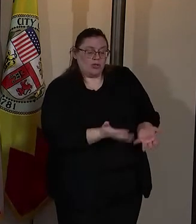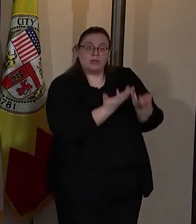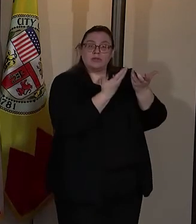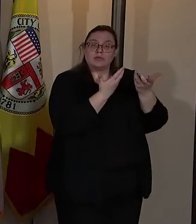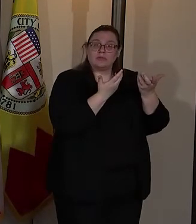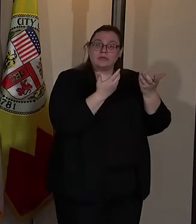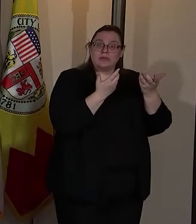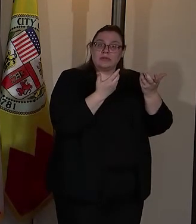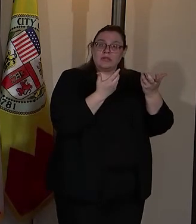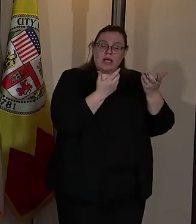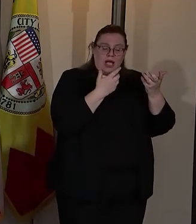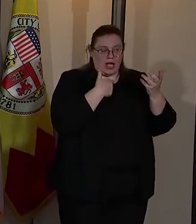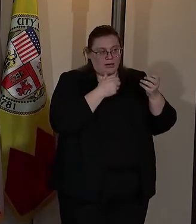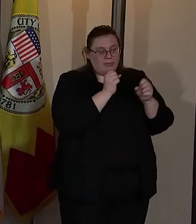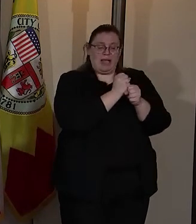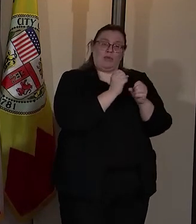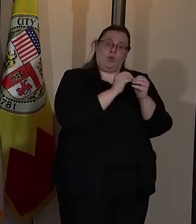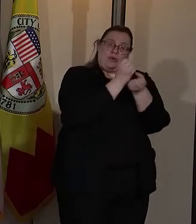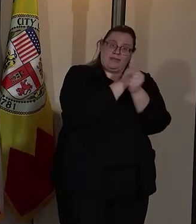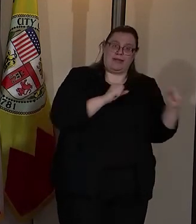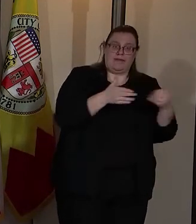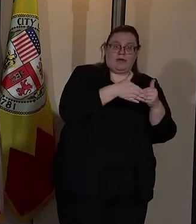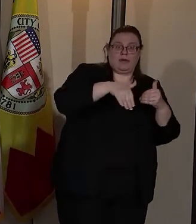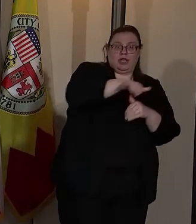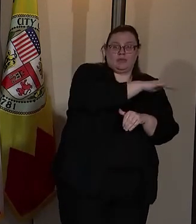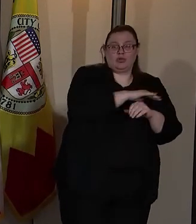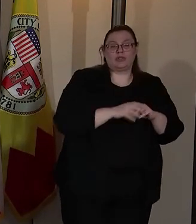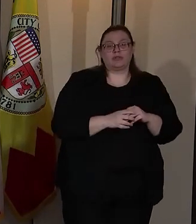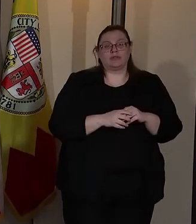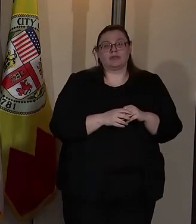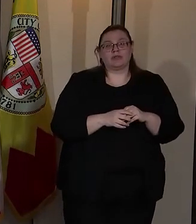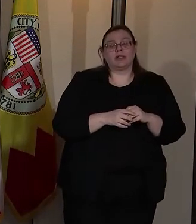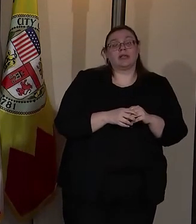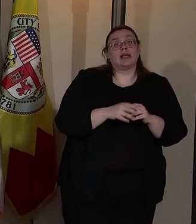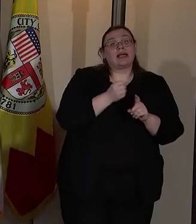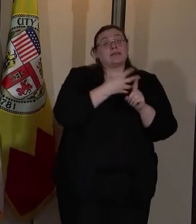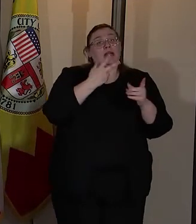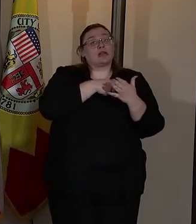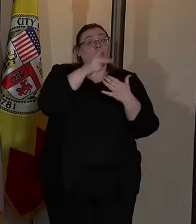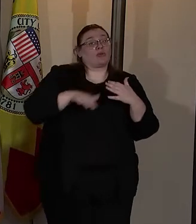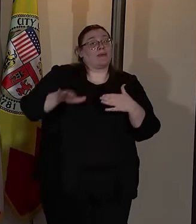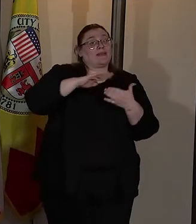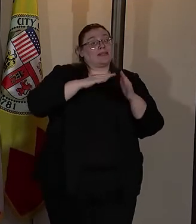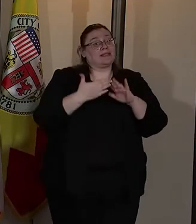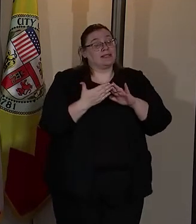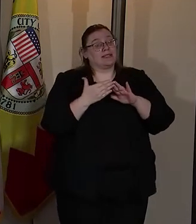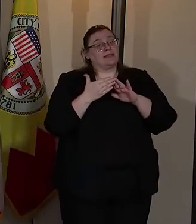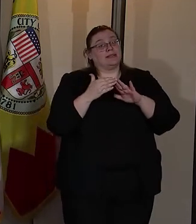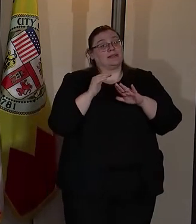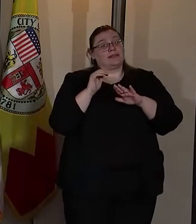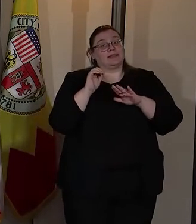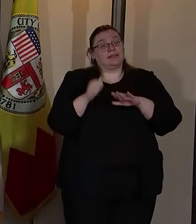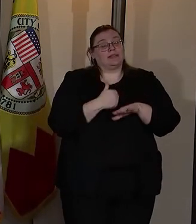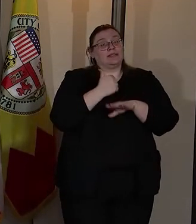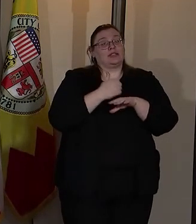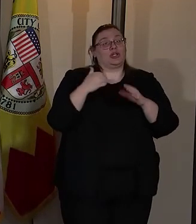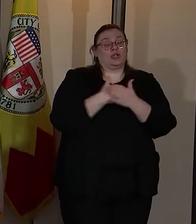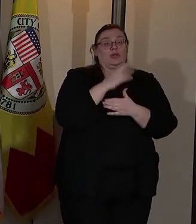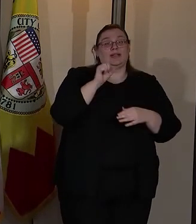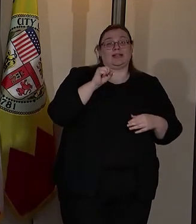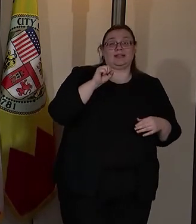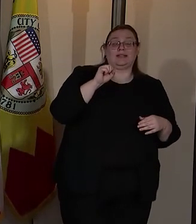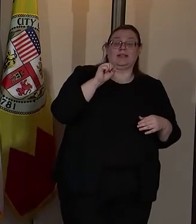safer neighborhoods. Expanding the program citywide and establishing a new CSP Bureau